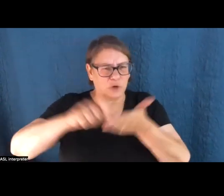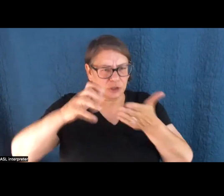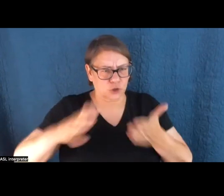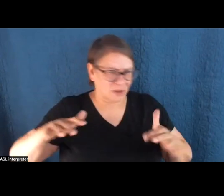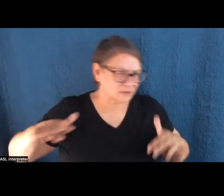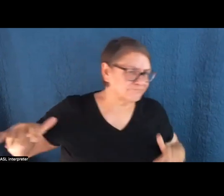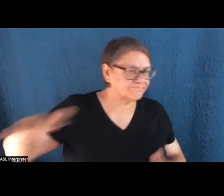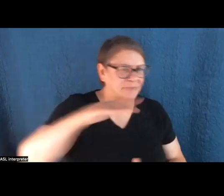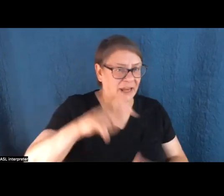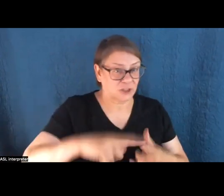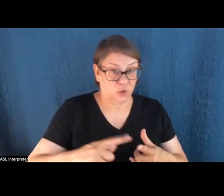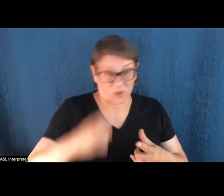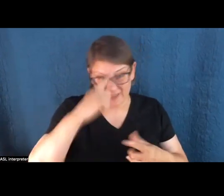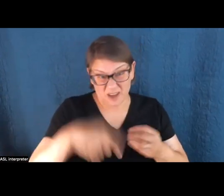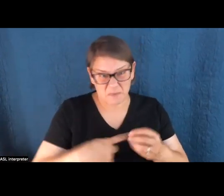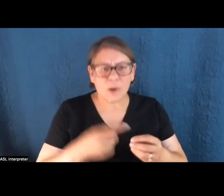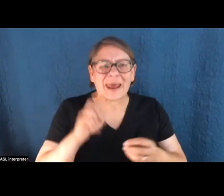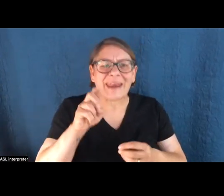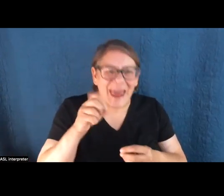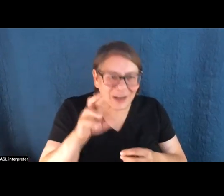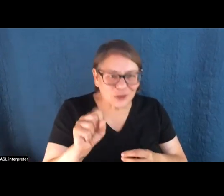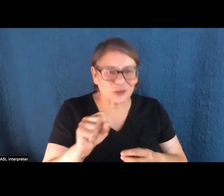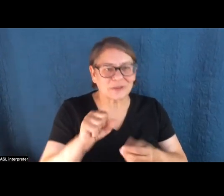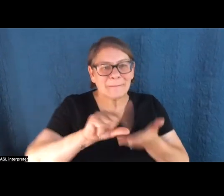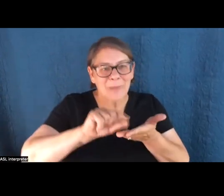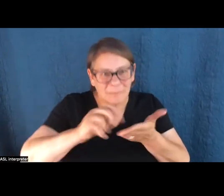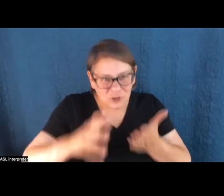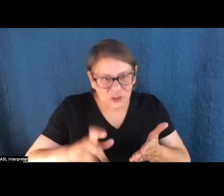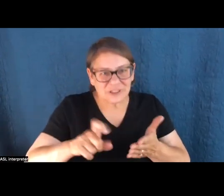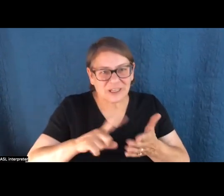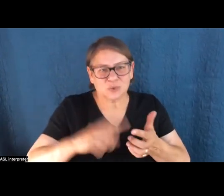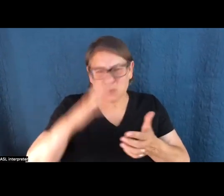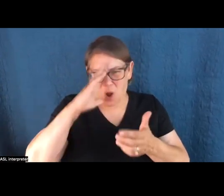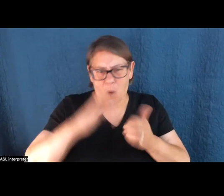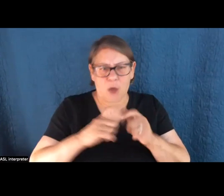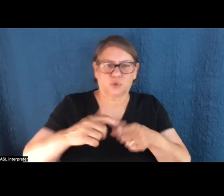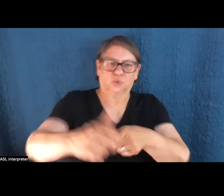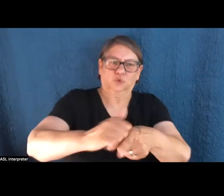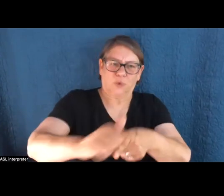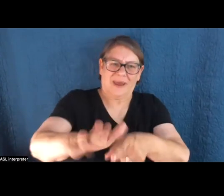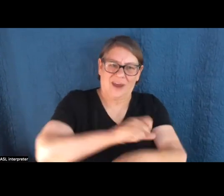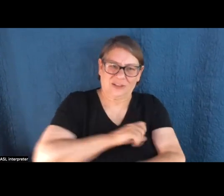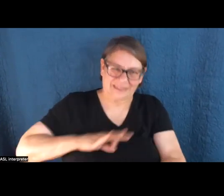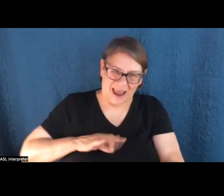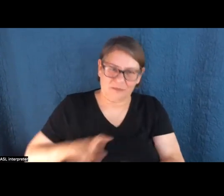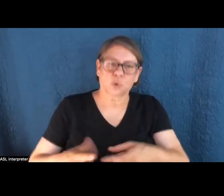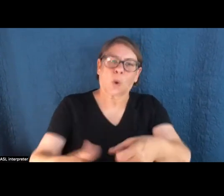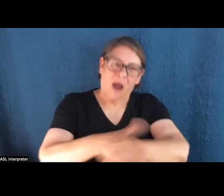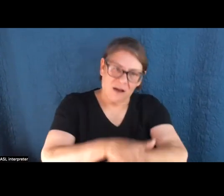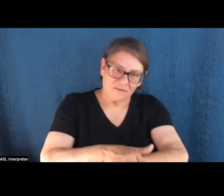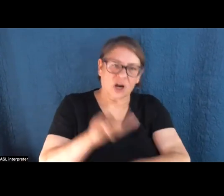about and that editors and publishers need to be thinking about. How do they train their staff so that folks feel comfortable covering this stuff, even if it's not their expertise?